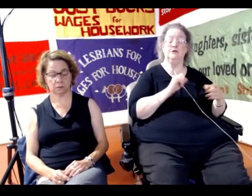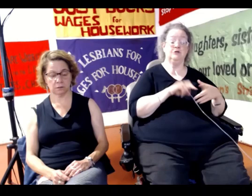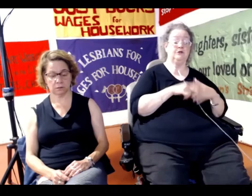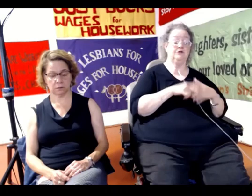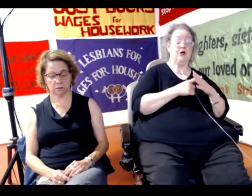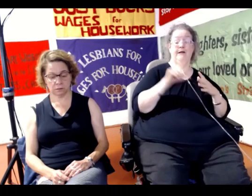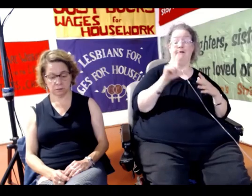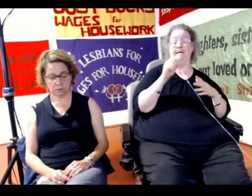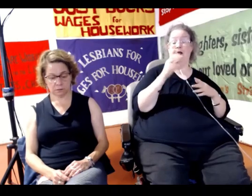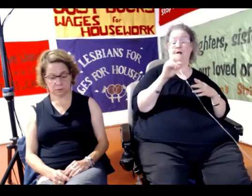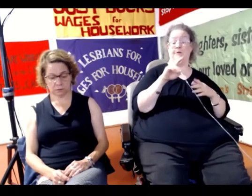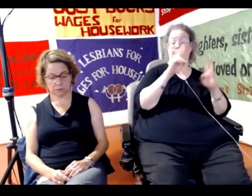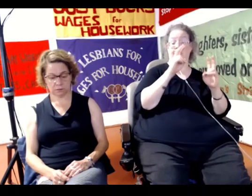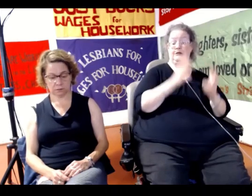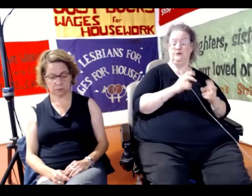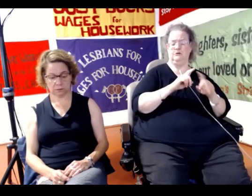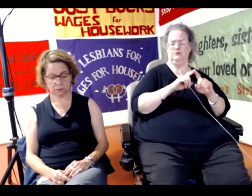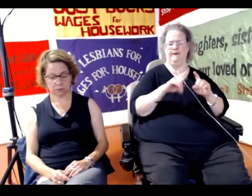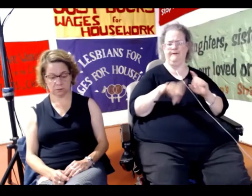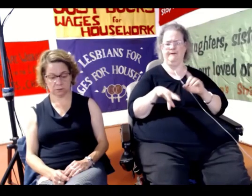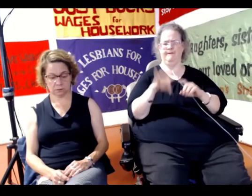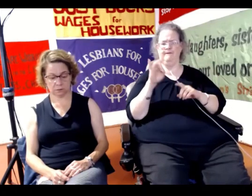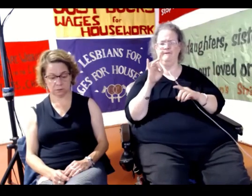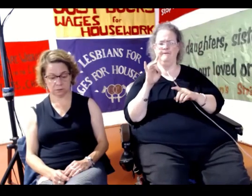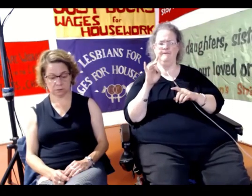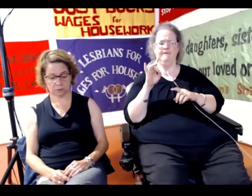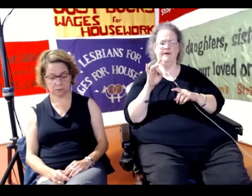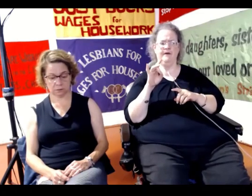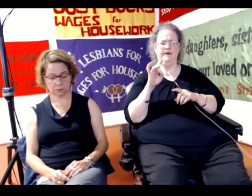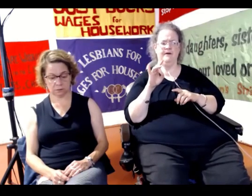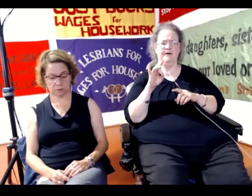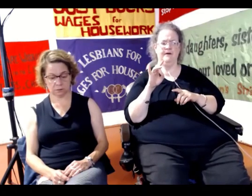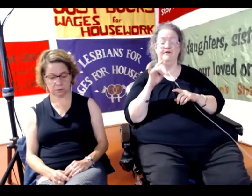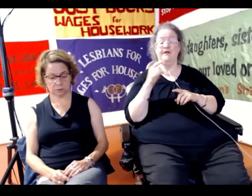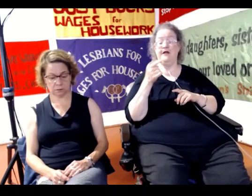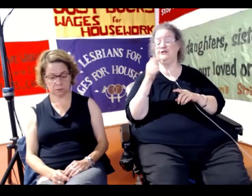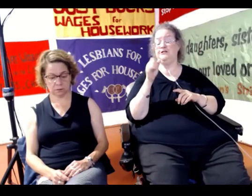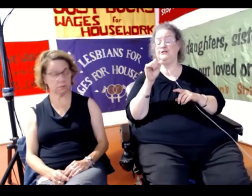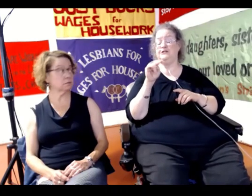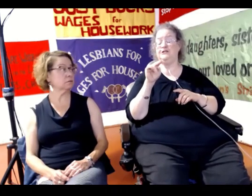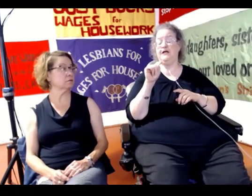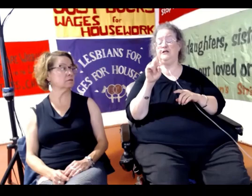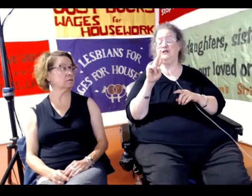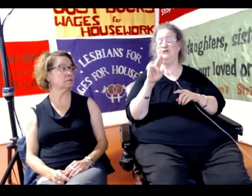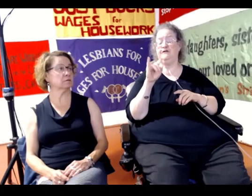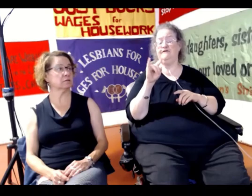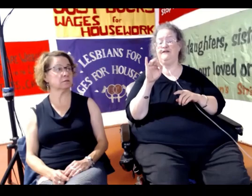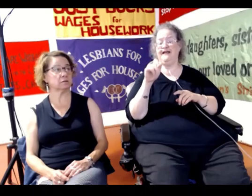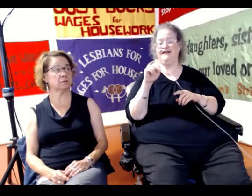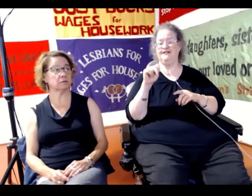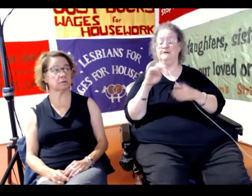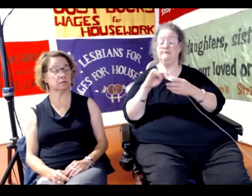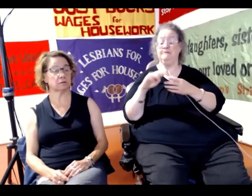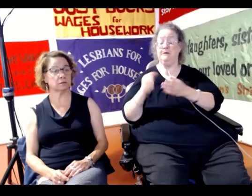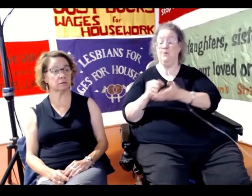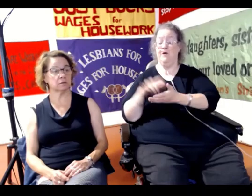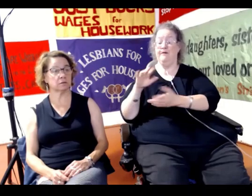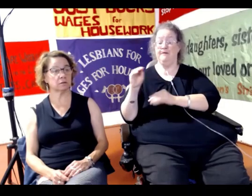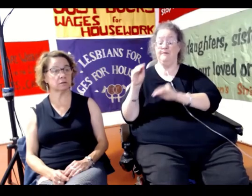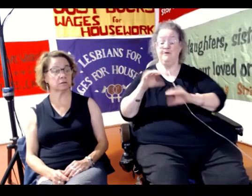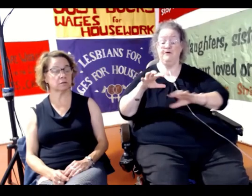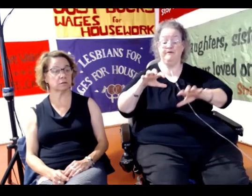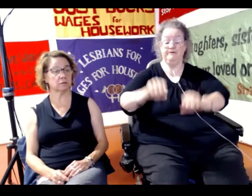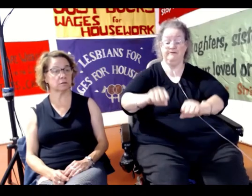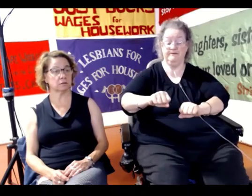issue, but they found that gentrification changed the way they were being policed, and they began to share